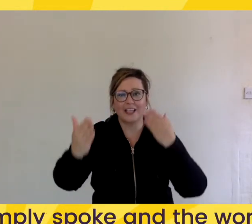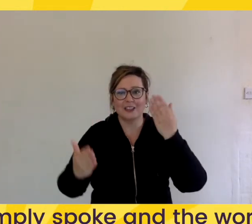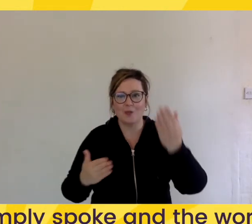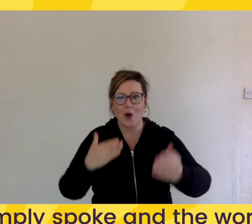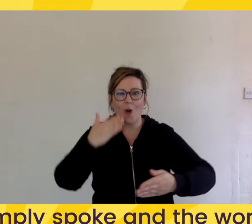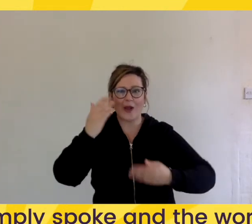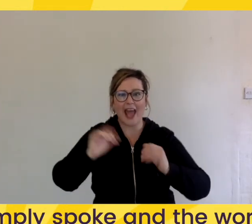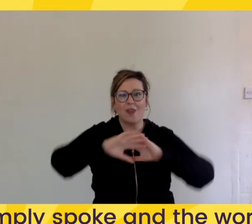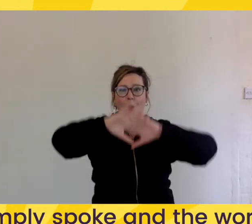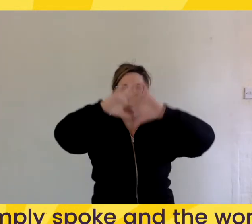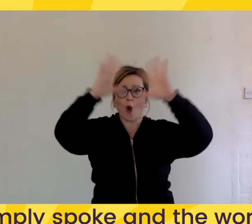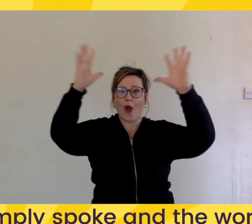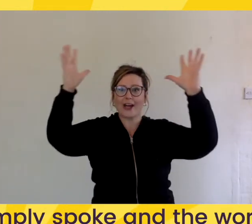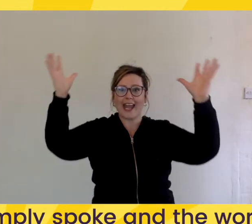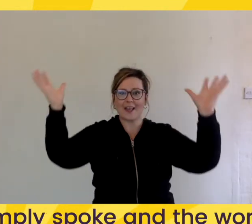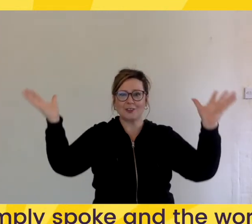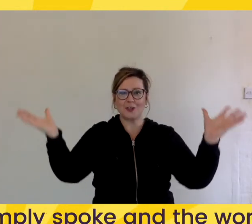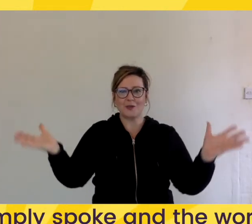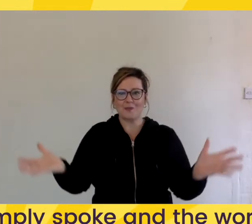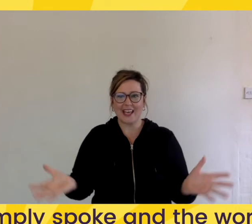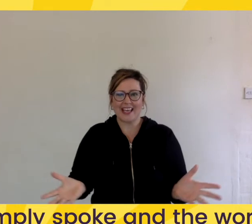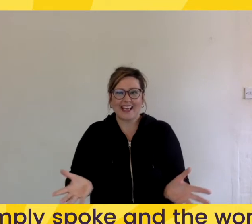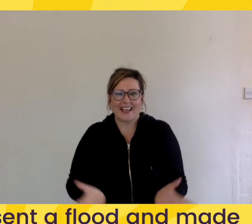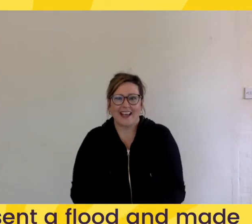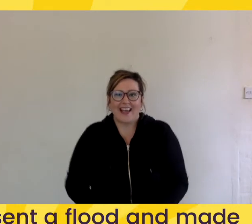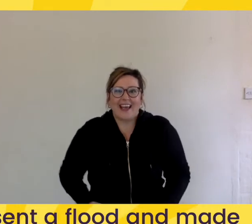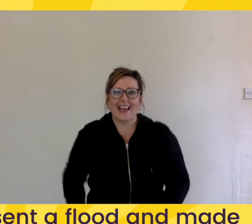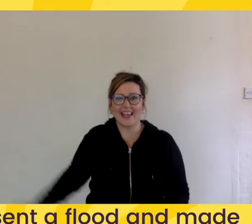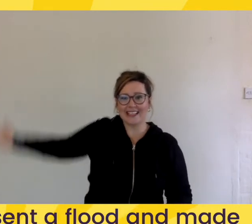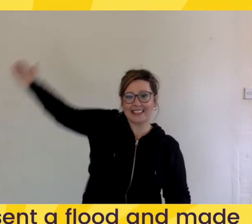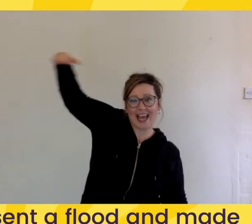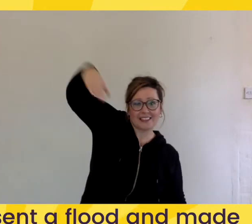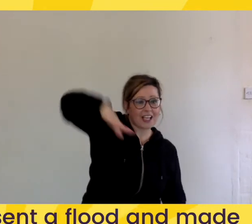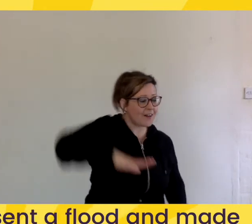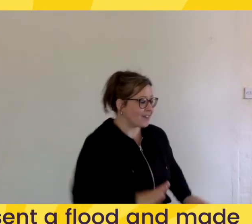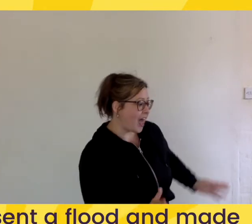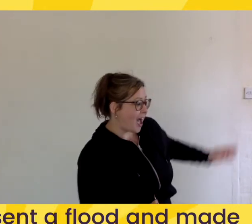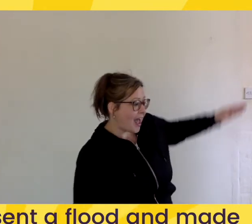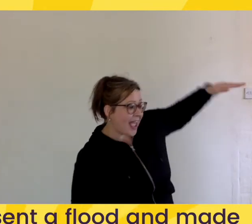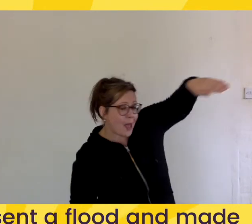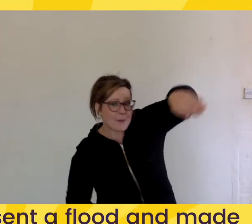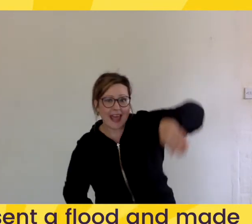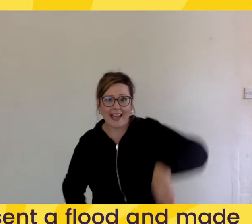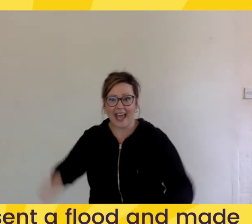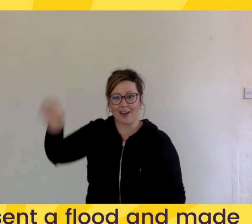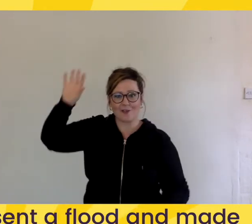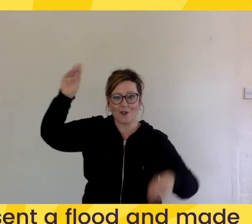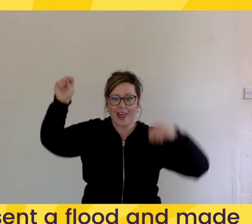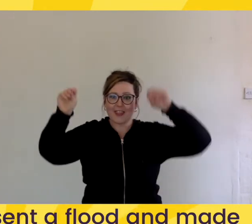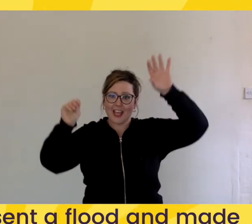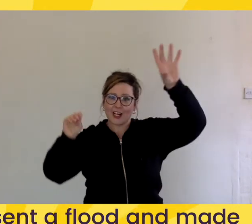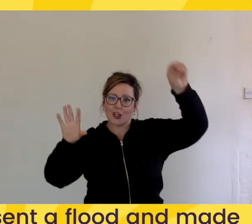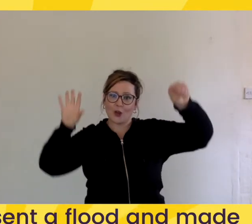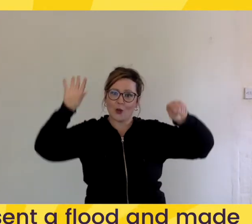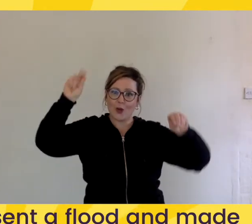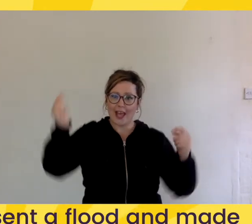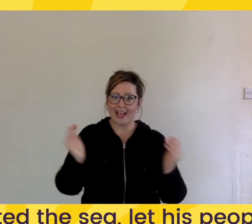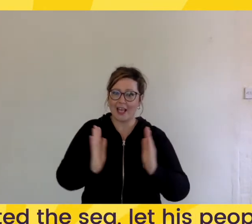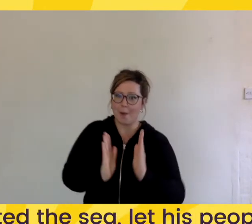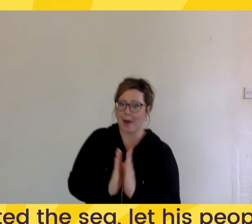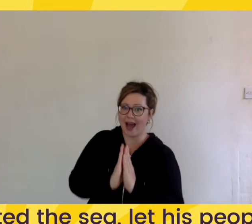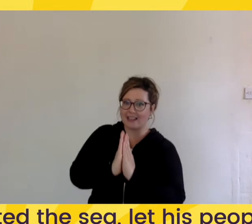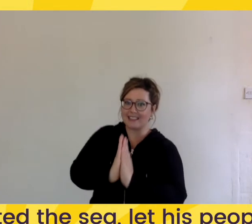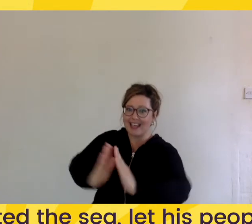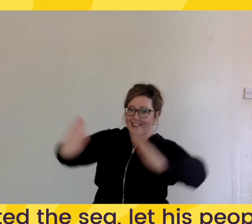simply spoke and the world came to be He sent a flood and made everything new